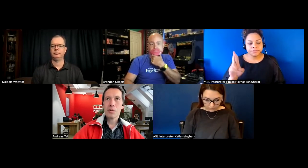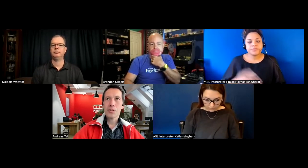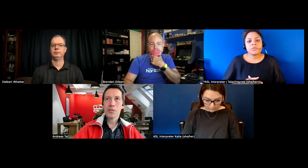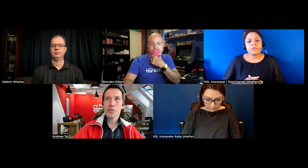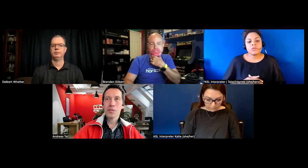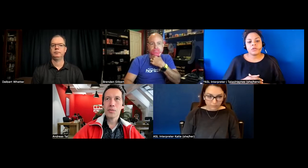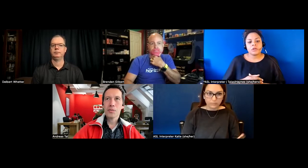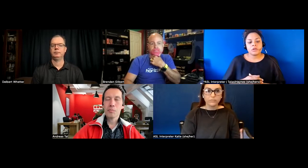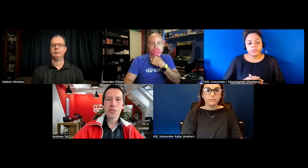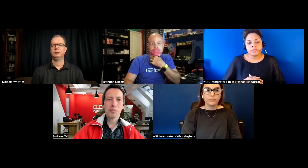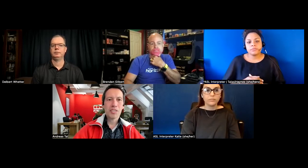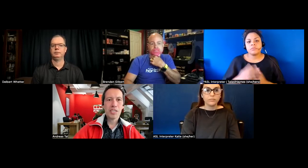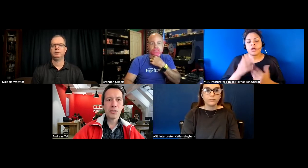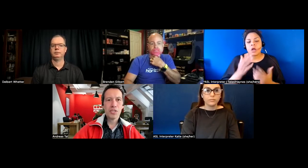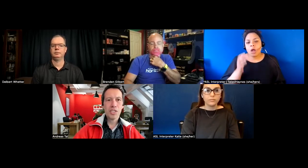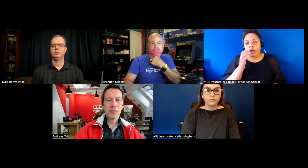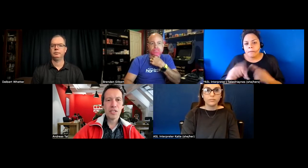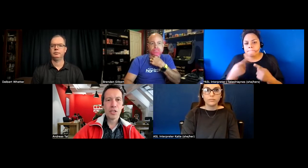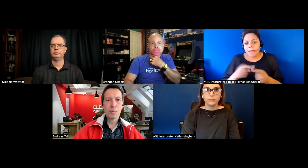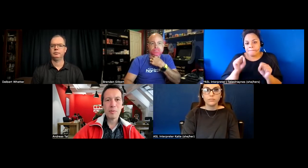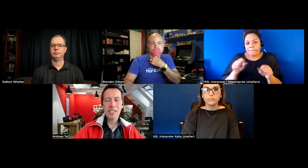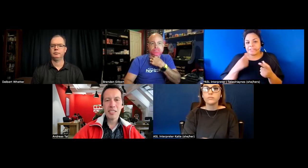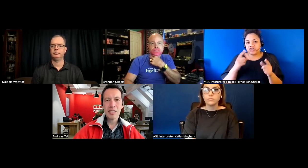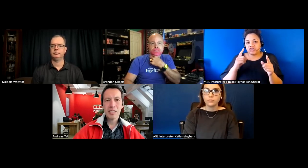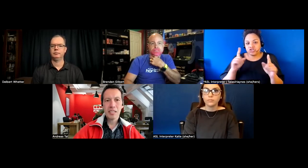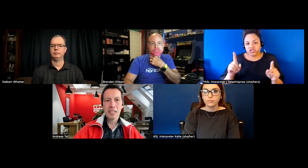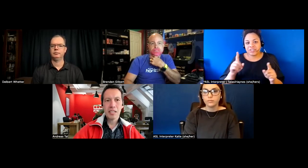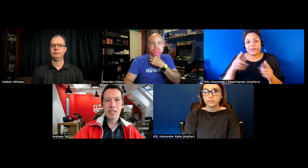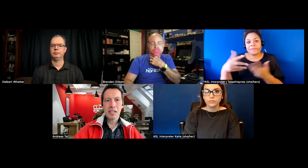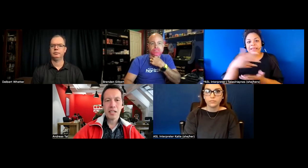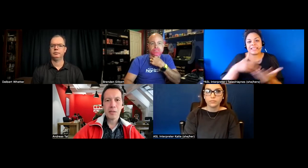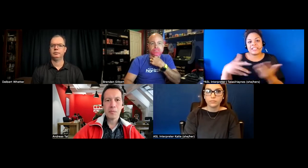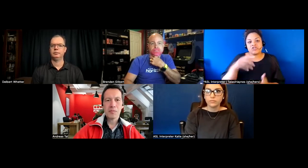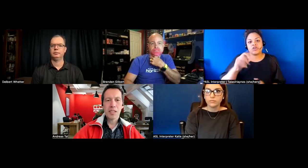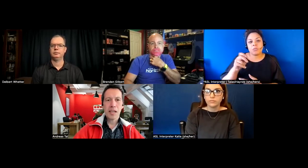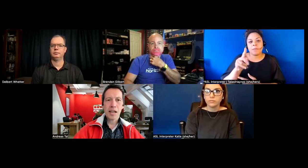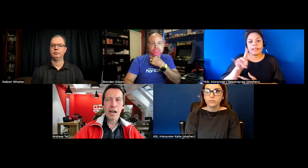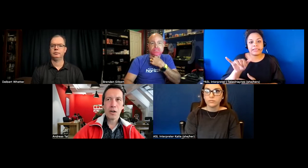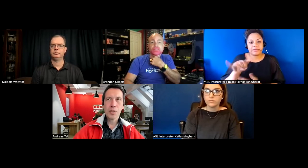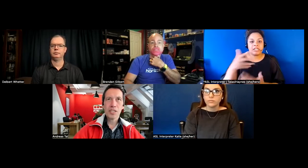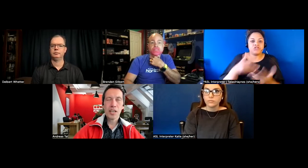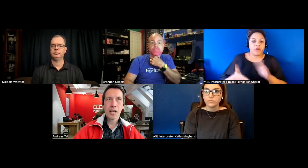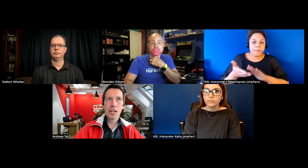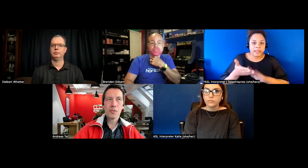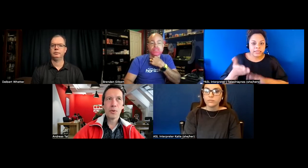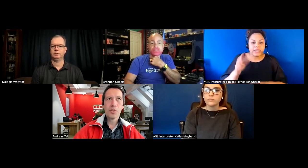the possibility to achieve interoperability um and how we can work